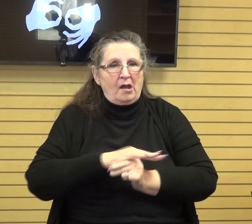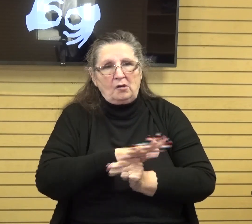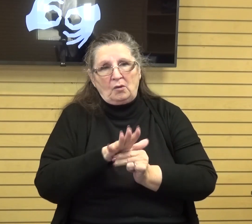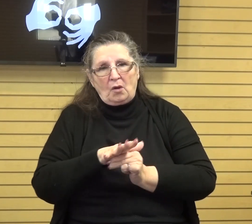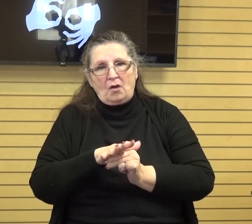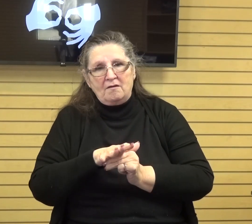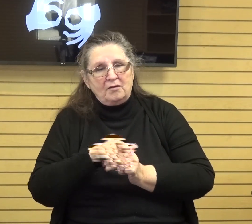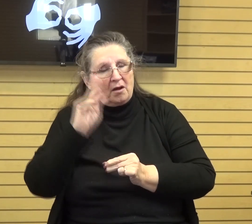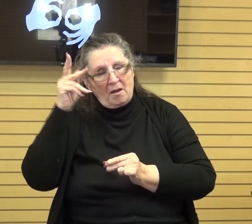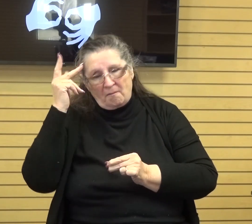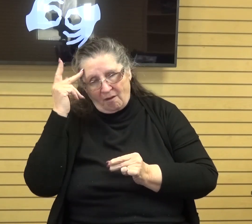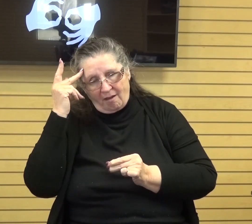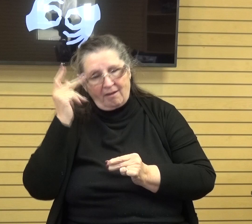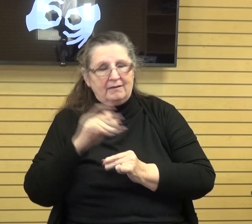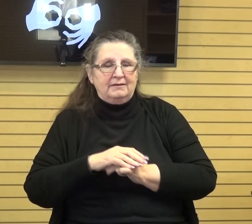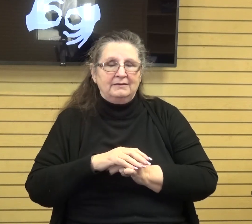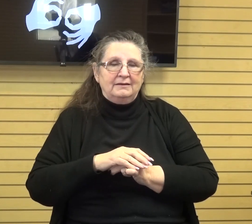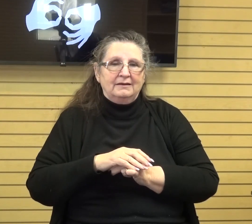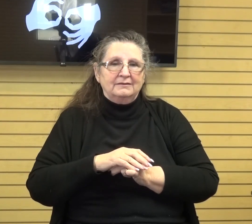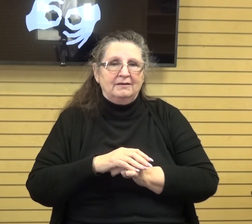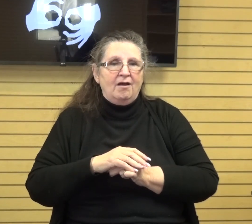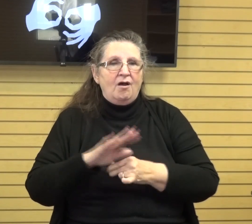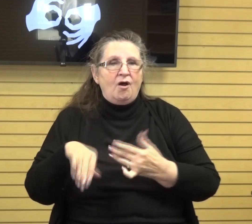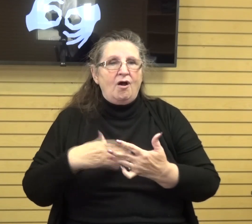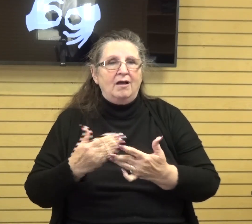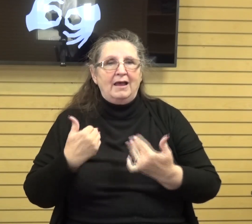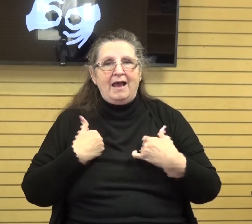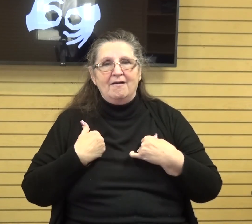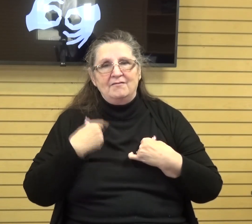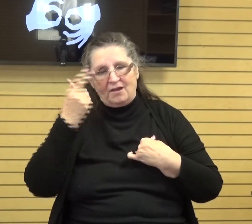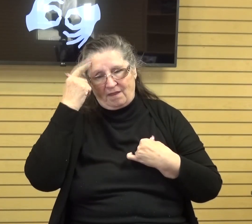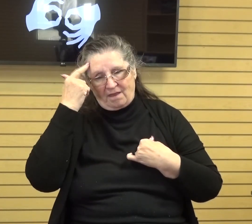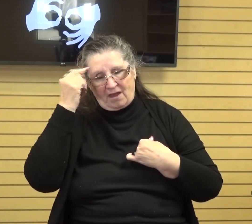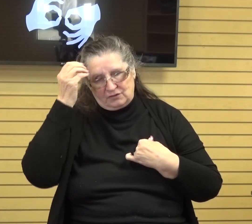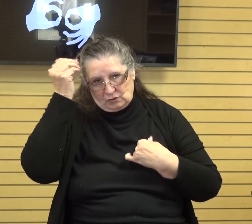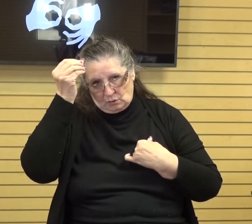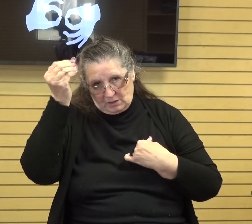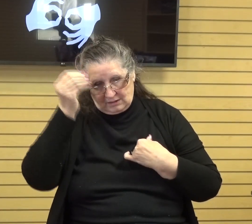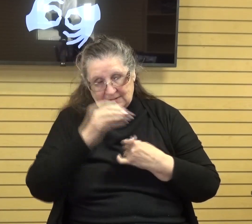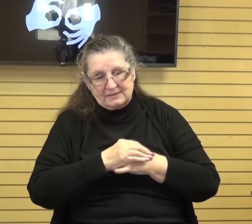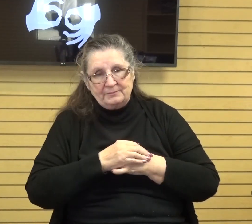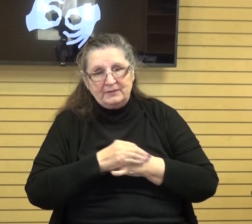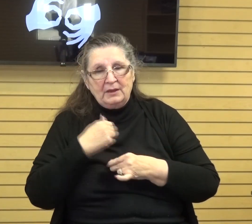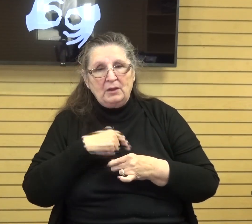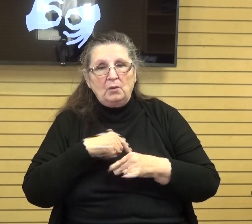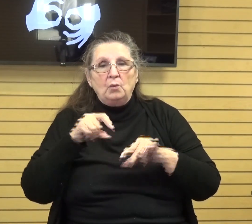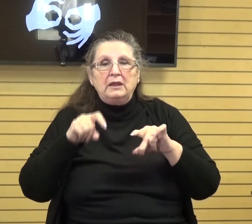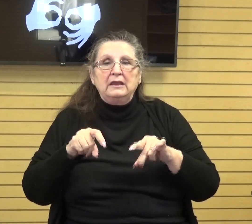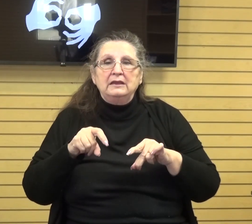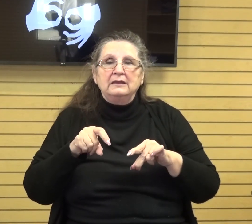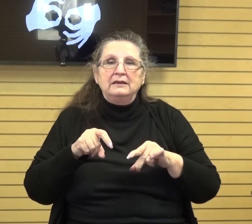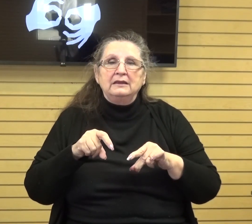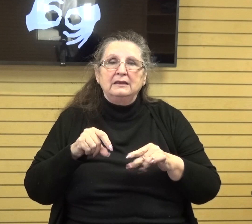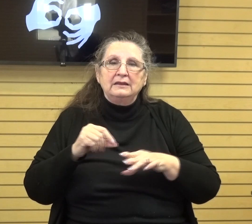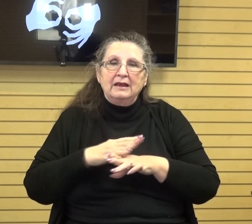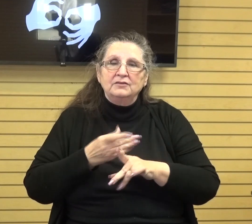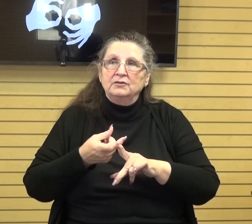politics everybody's got their thoughts but we take our counsel from the word of god and